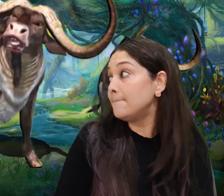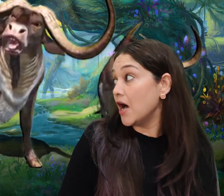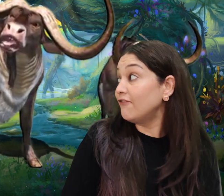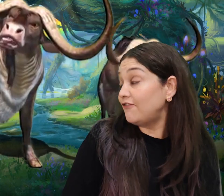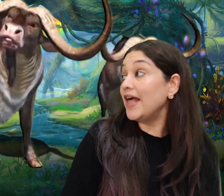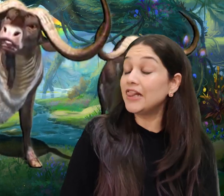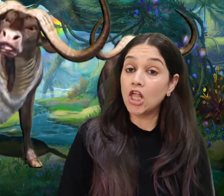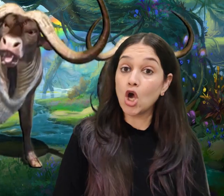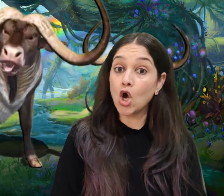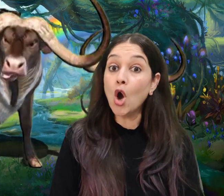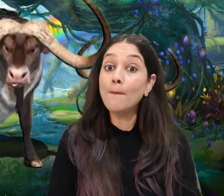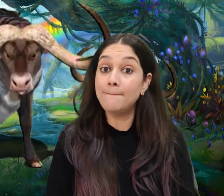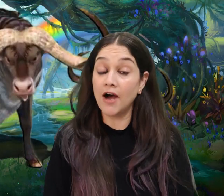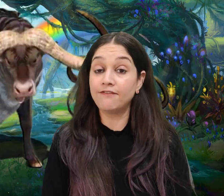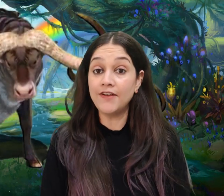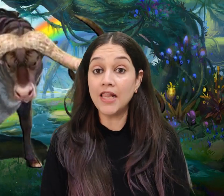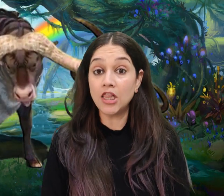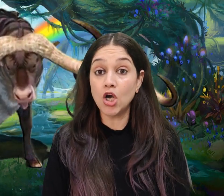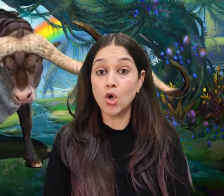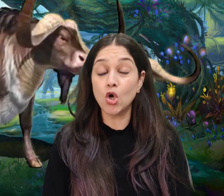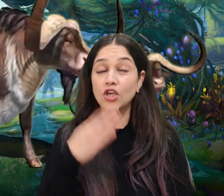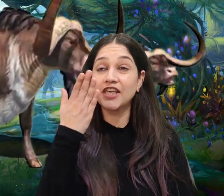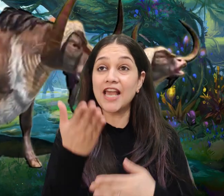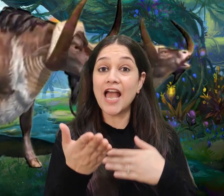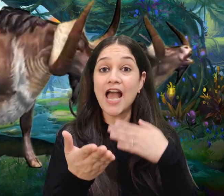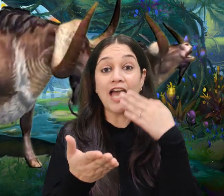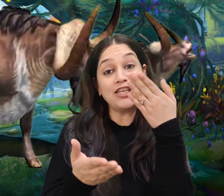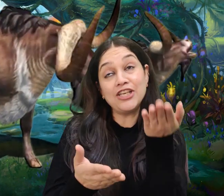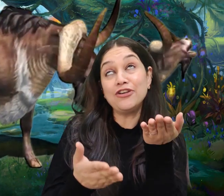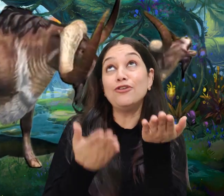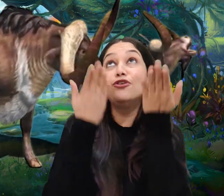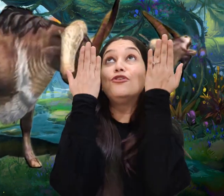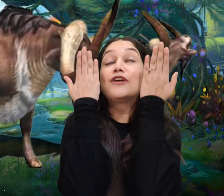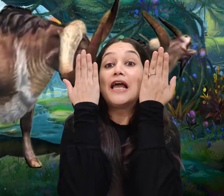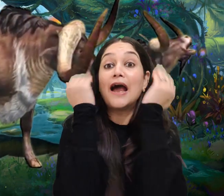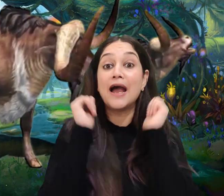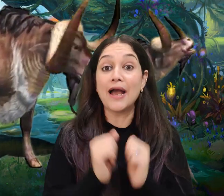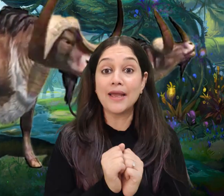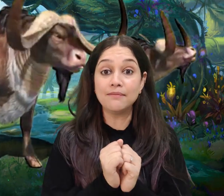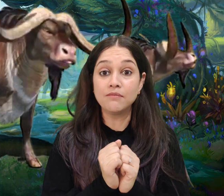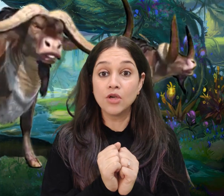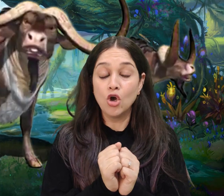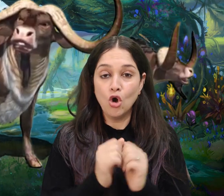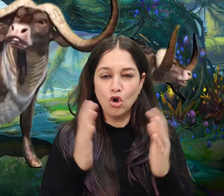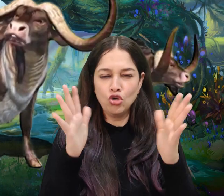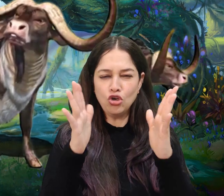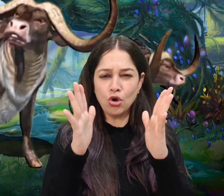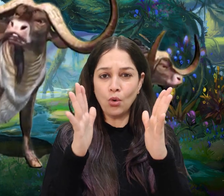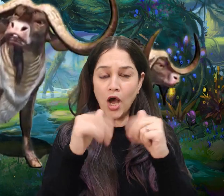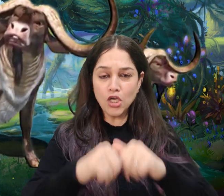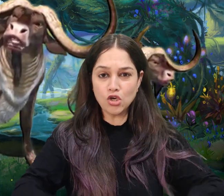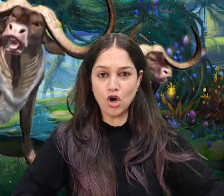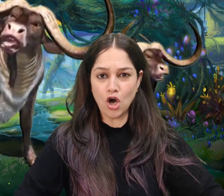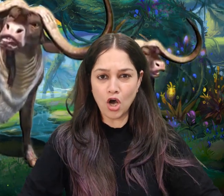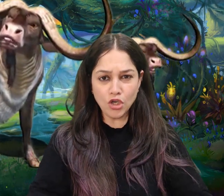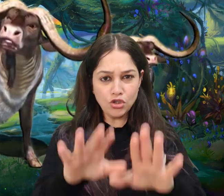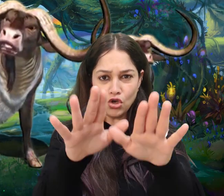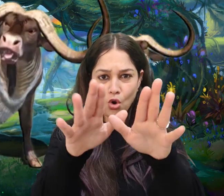Buffalo, buffalo, can you climb? No I can't, no